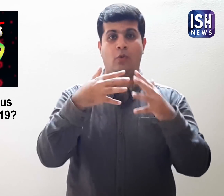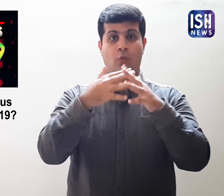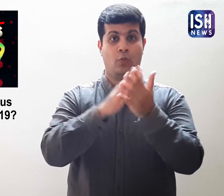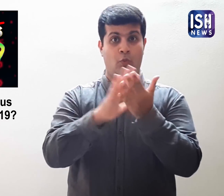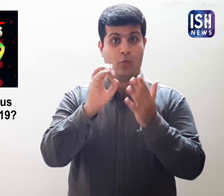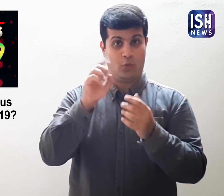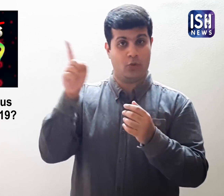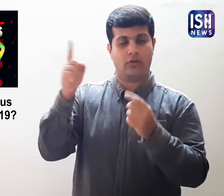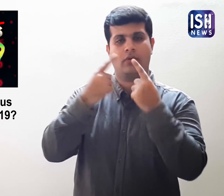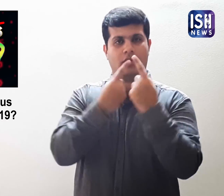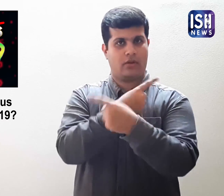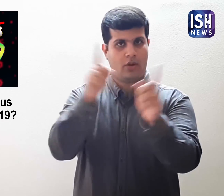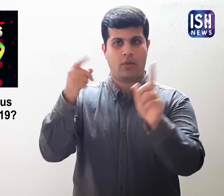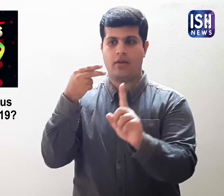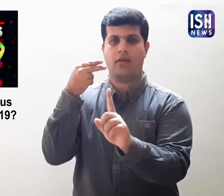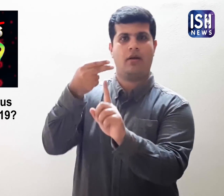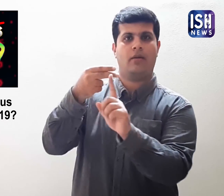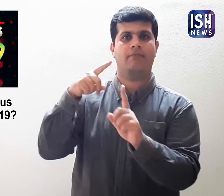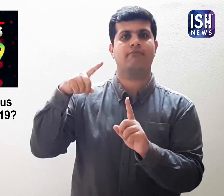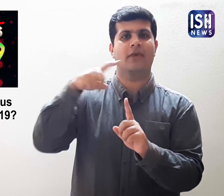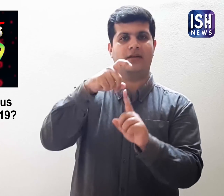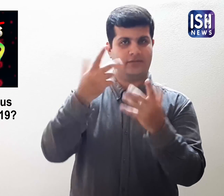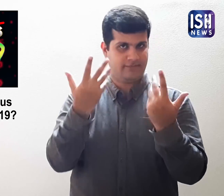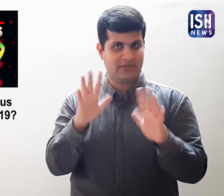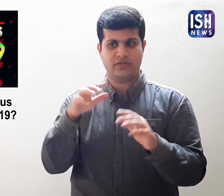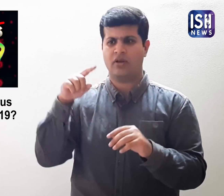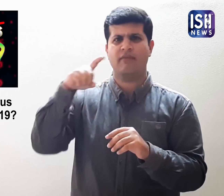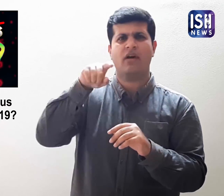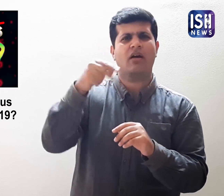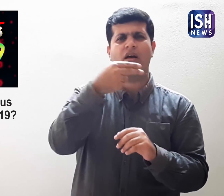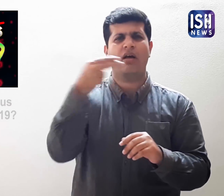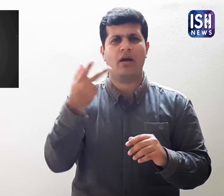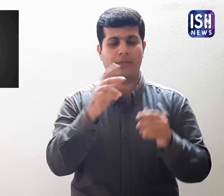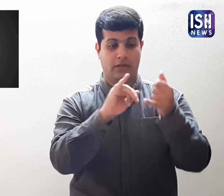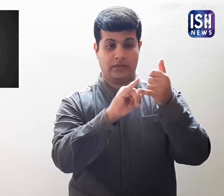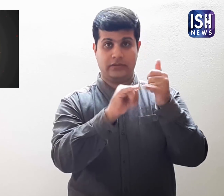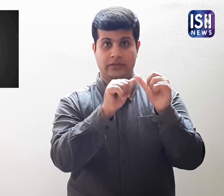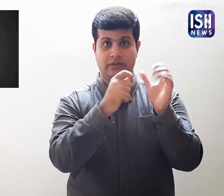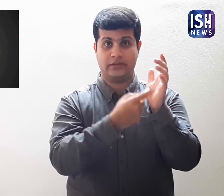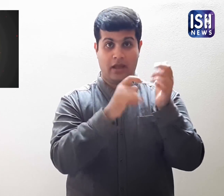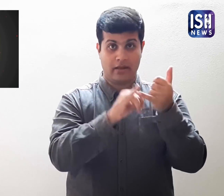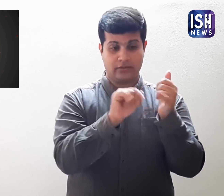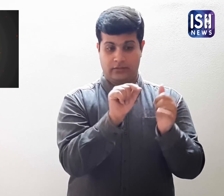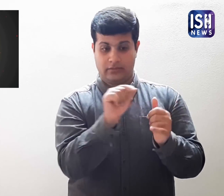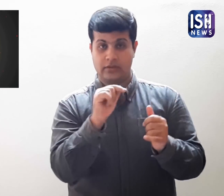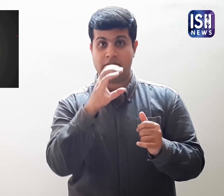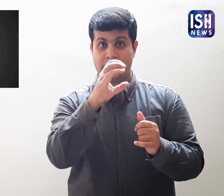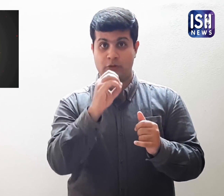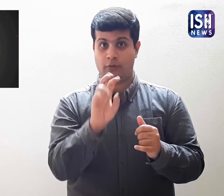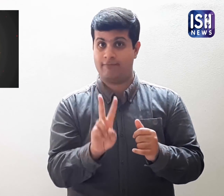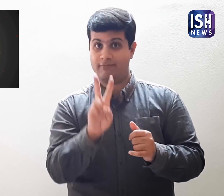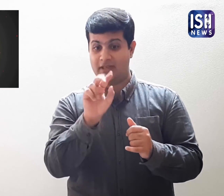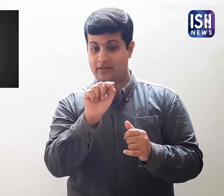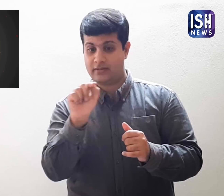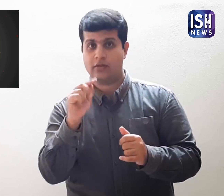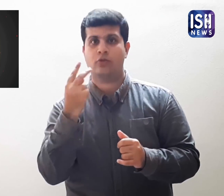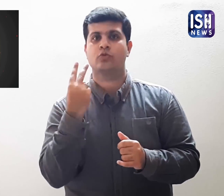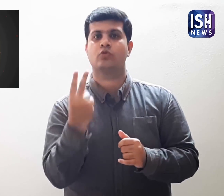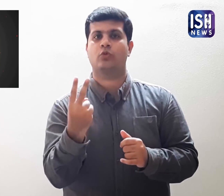After this, the WHO announced SARS-CoV-2 to be the name of the virus.